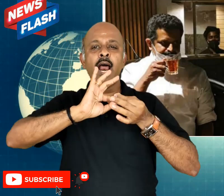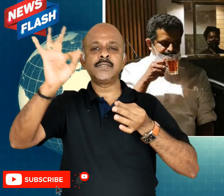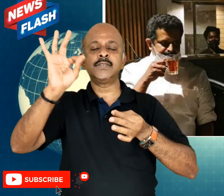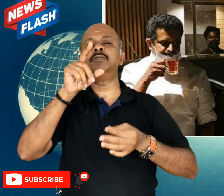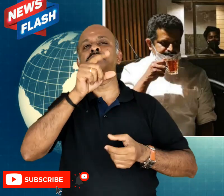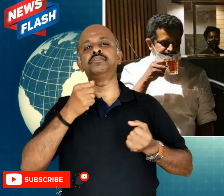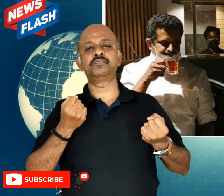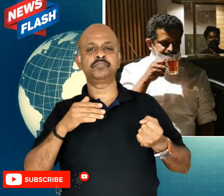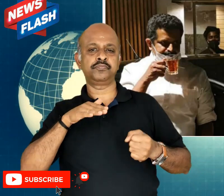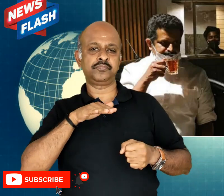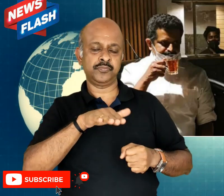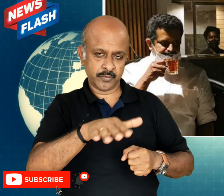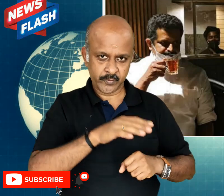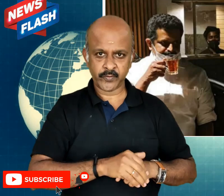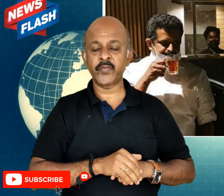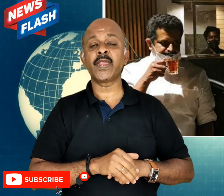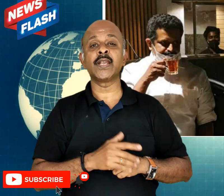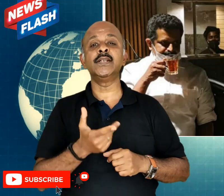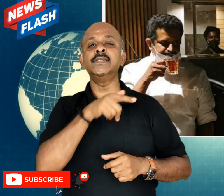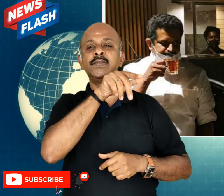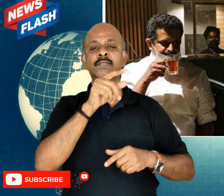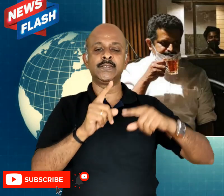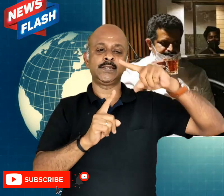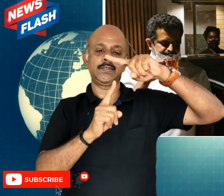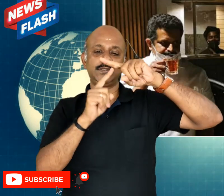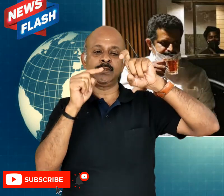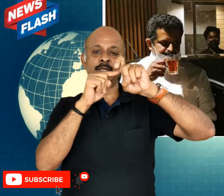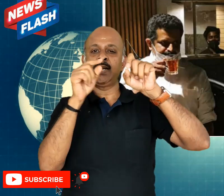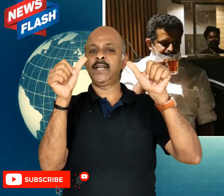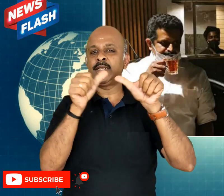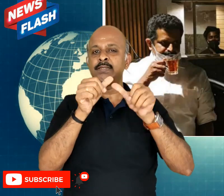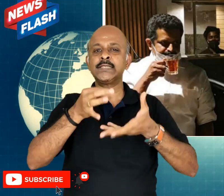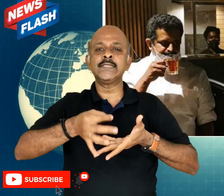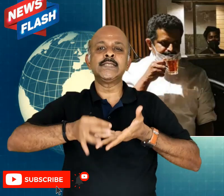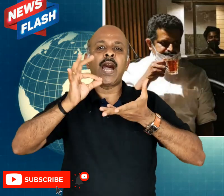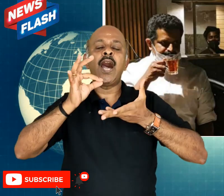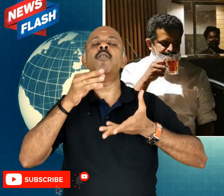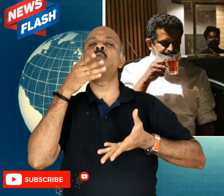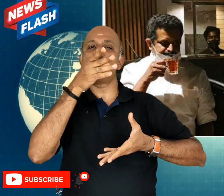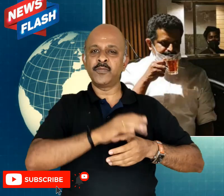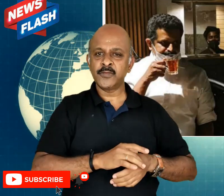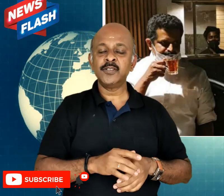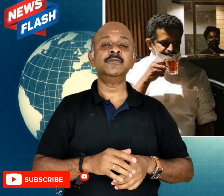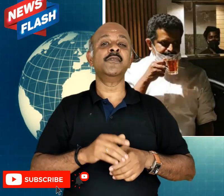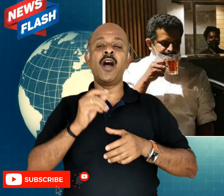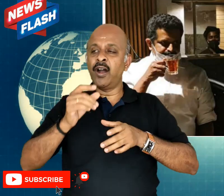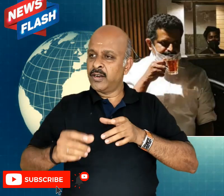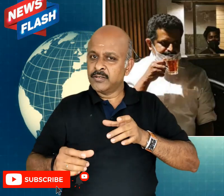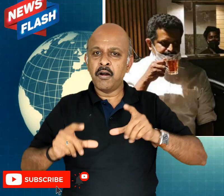at the evening after shooting as done, they had